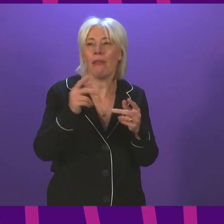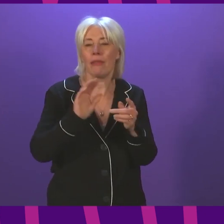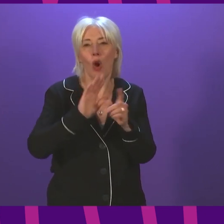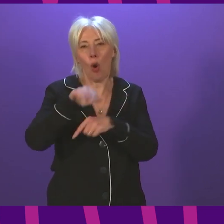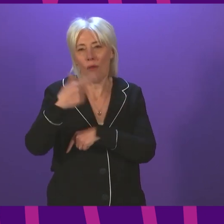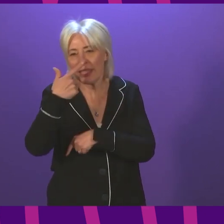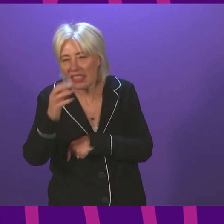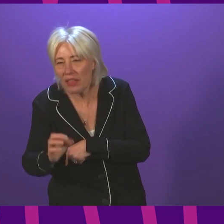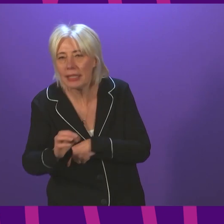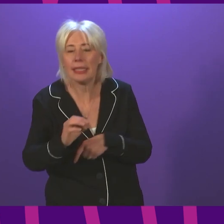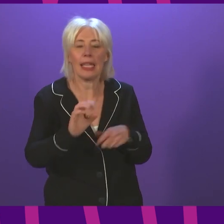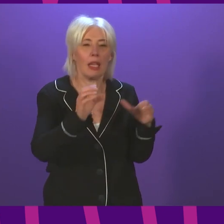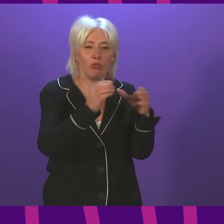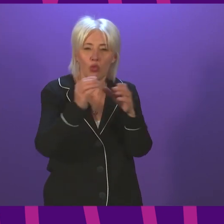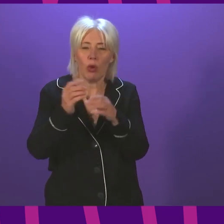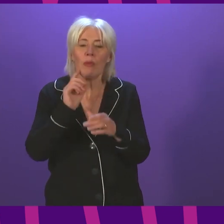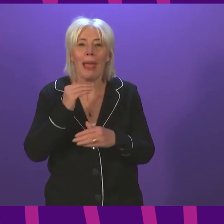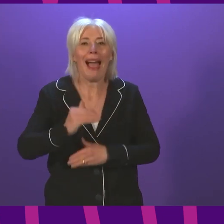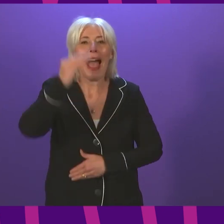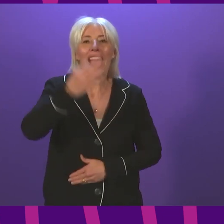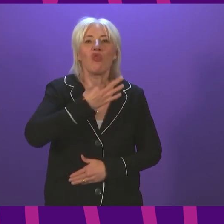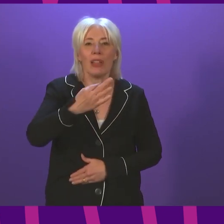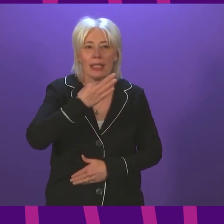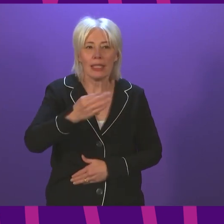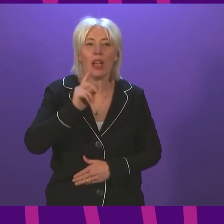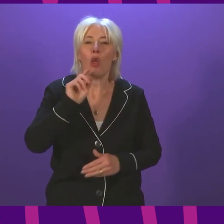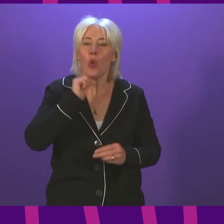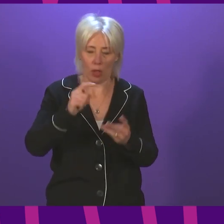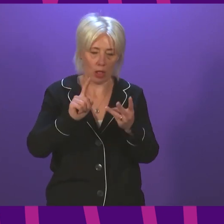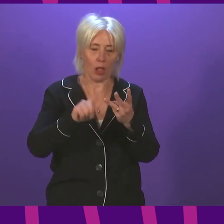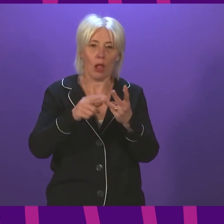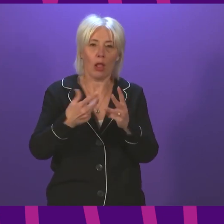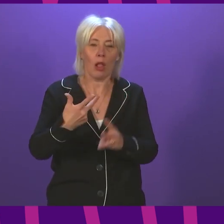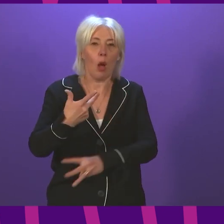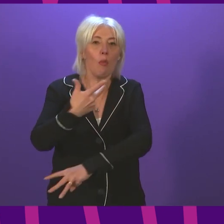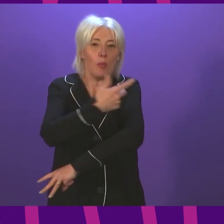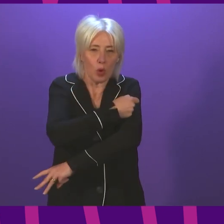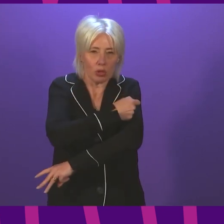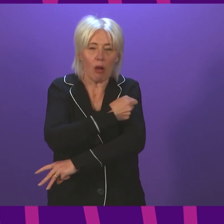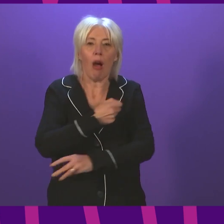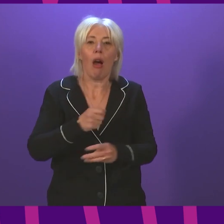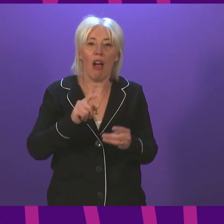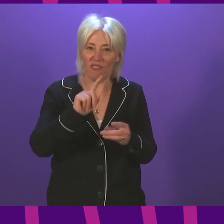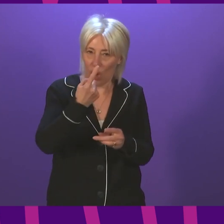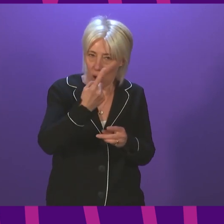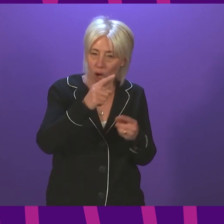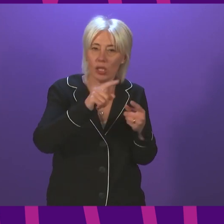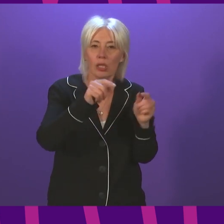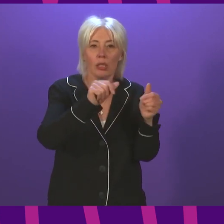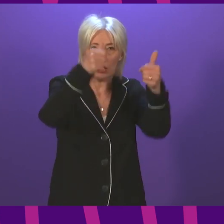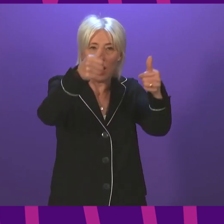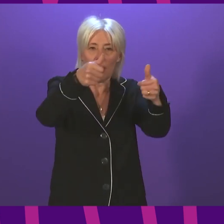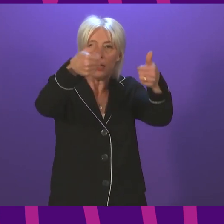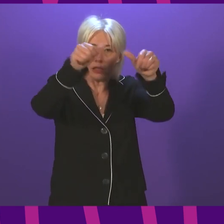risk group are of course being given the booster vaccinations first and then we will work through the rest of the